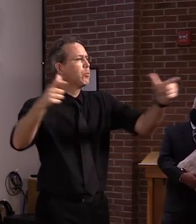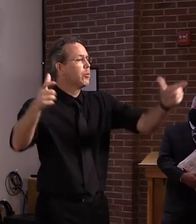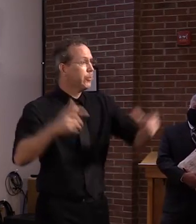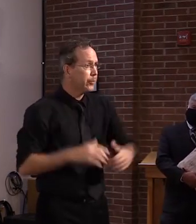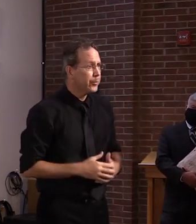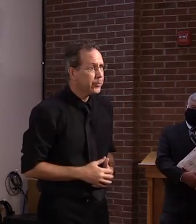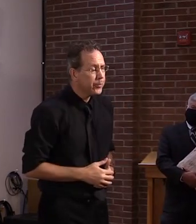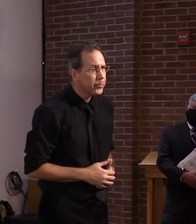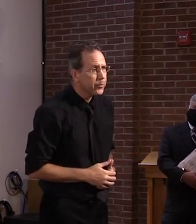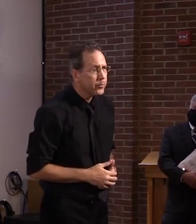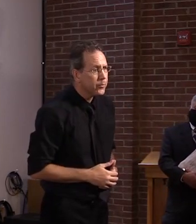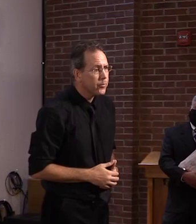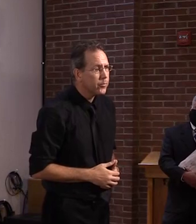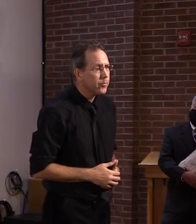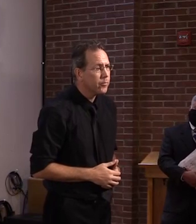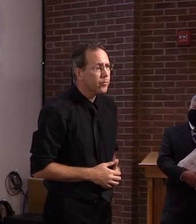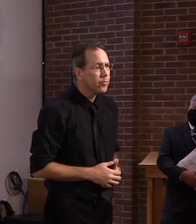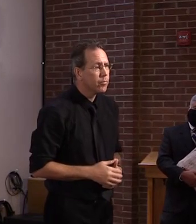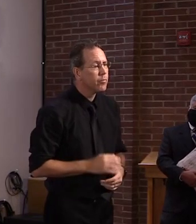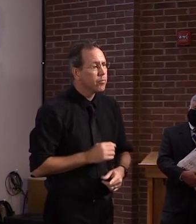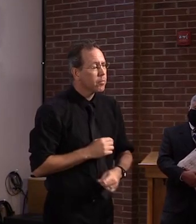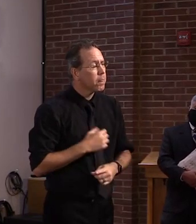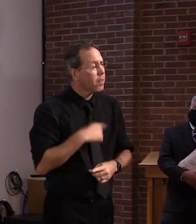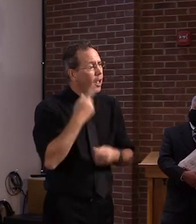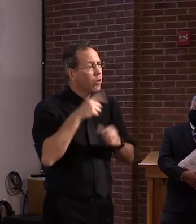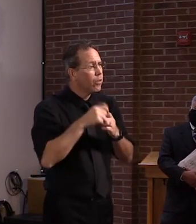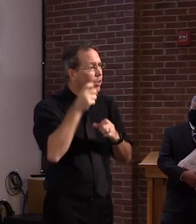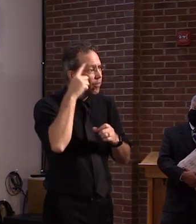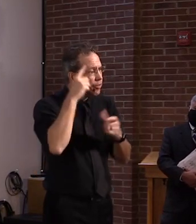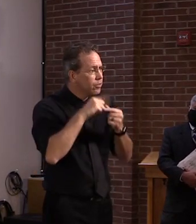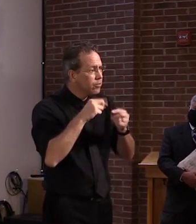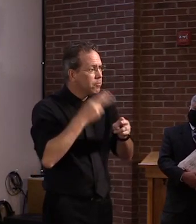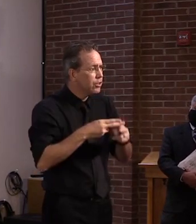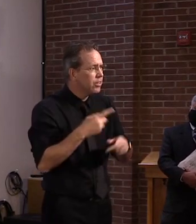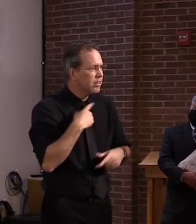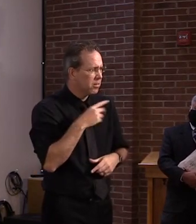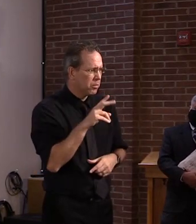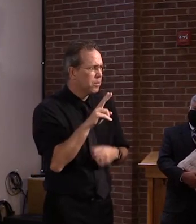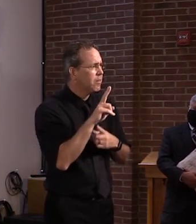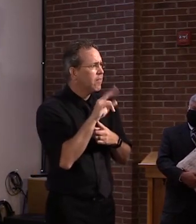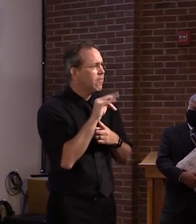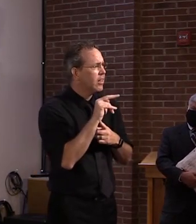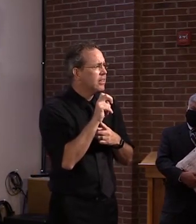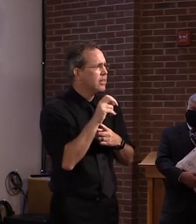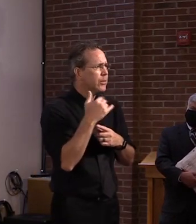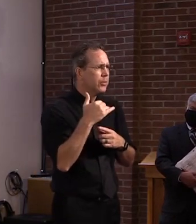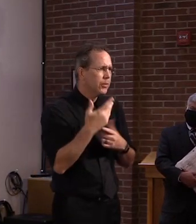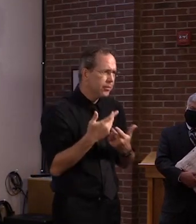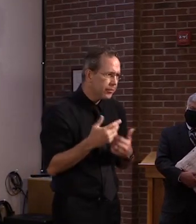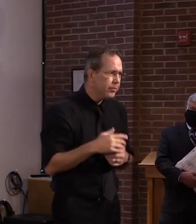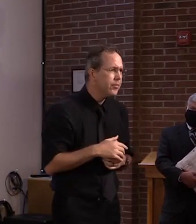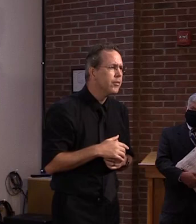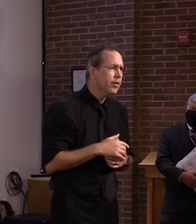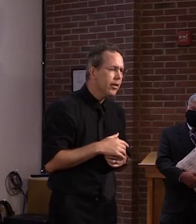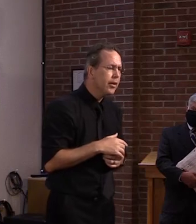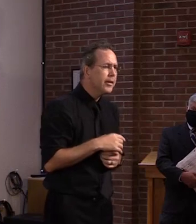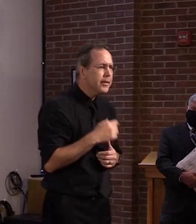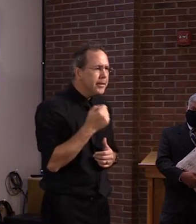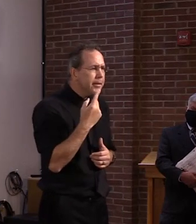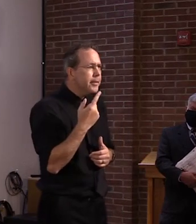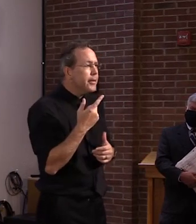um, this is a serious enough illness. And it's not just because it's, um, impacting the economy,